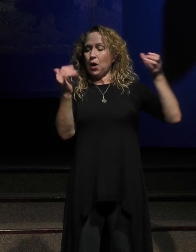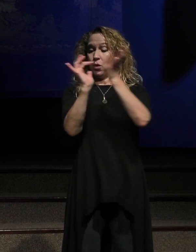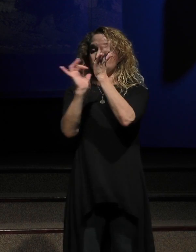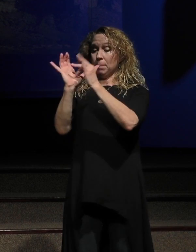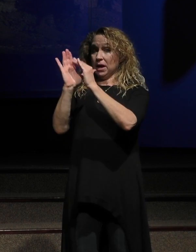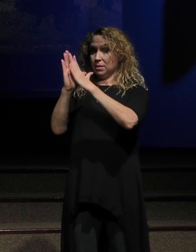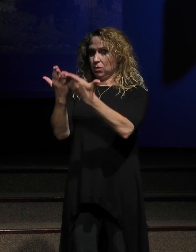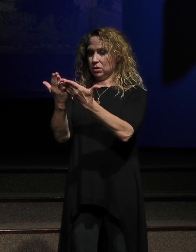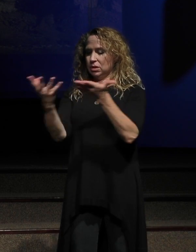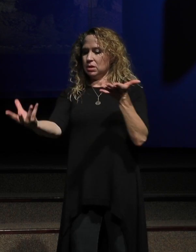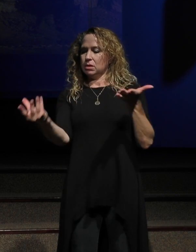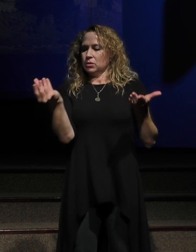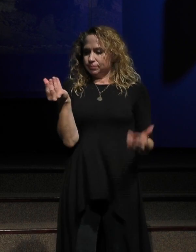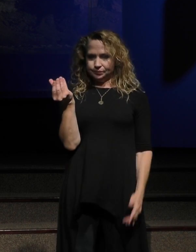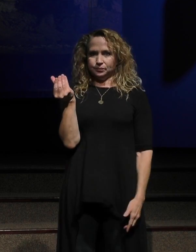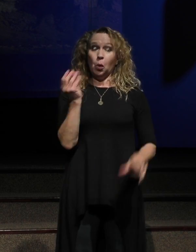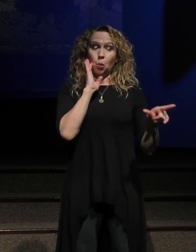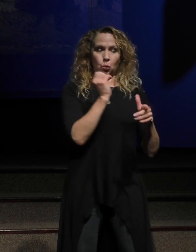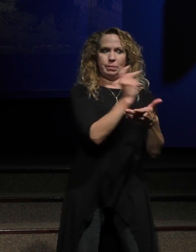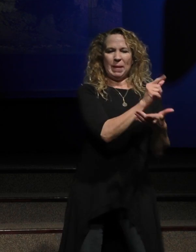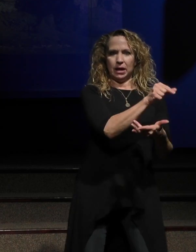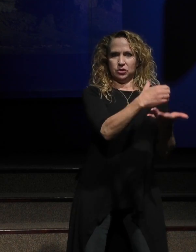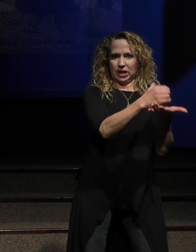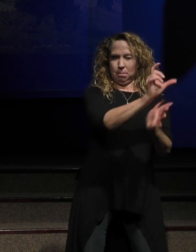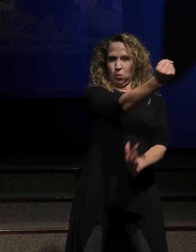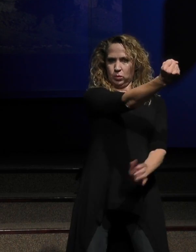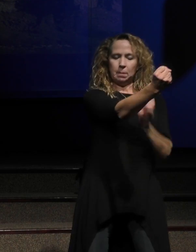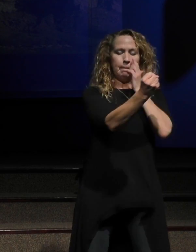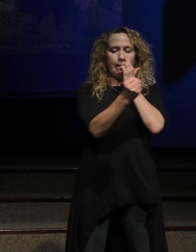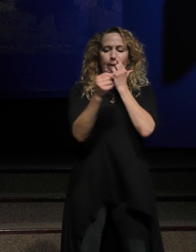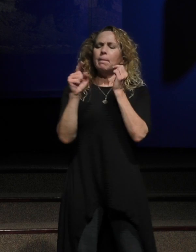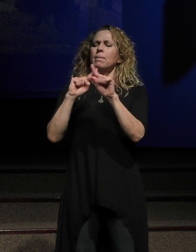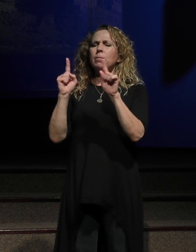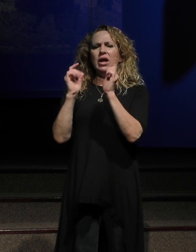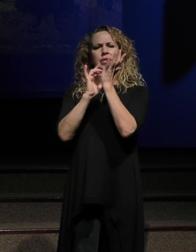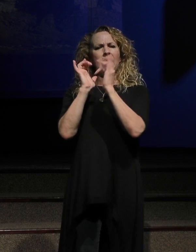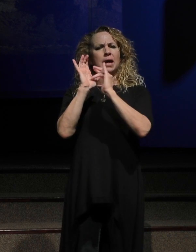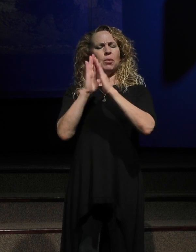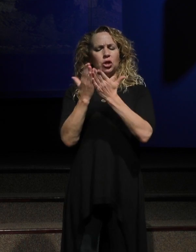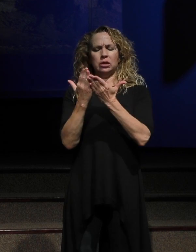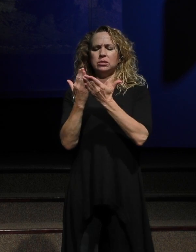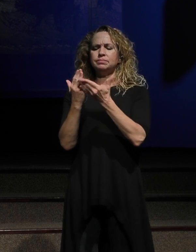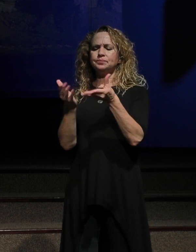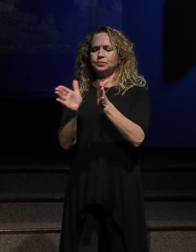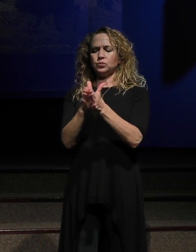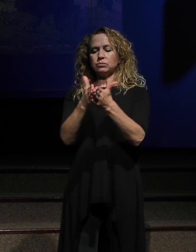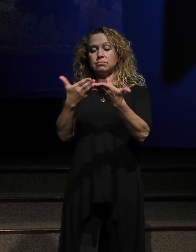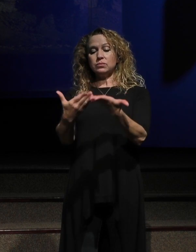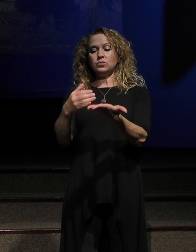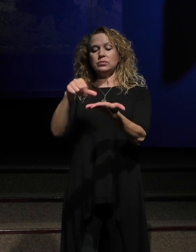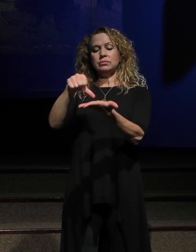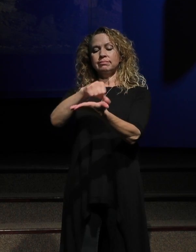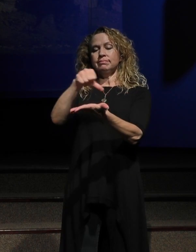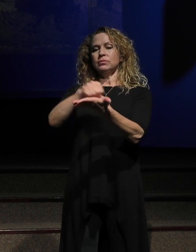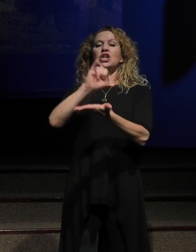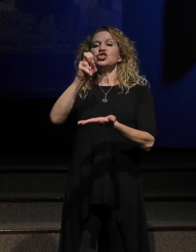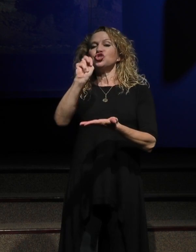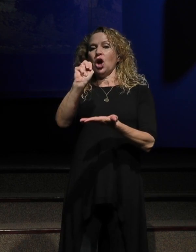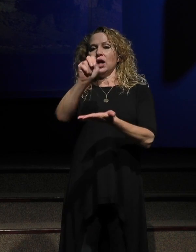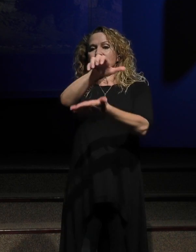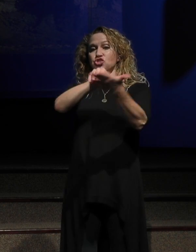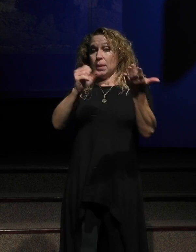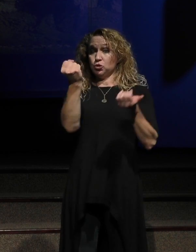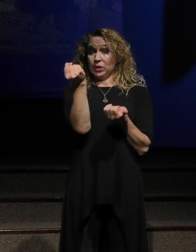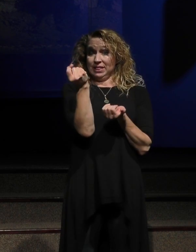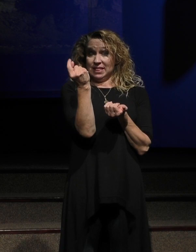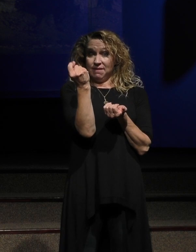want to take you, and, we're going to come back to that, but I want you to think, I want you to, to, to grab your Bible, turn to John chapter 11, and we're